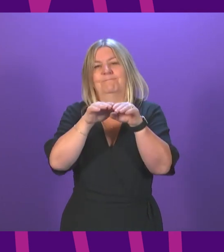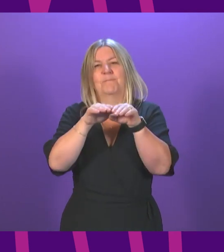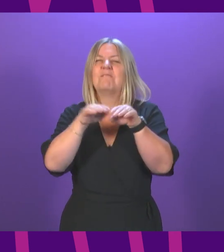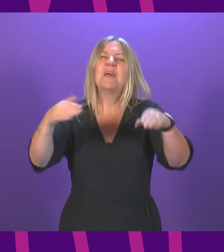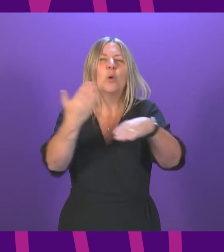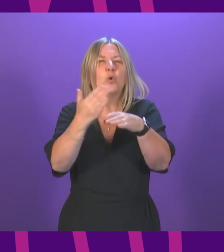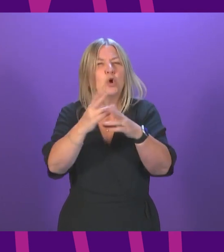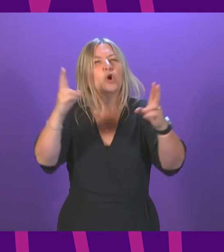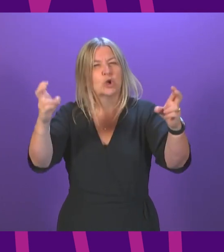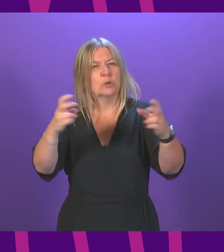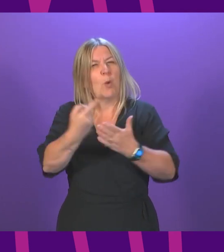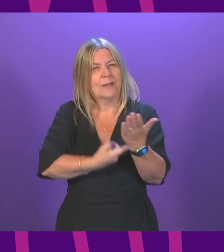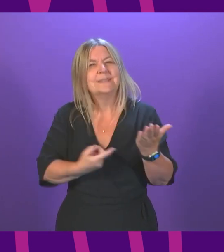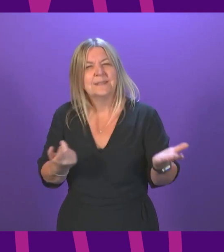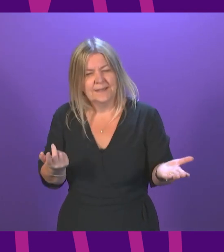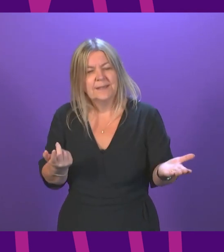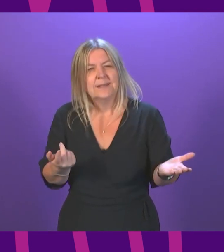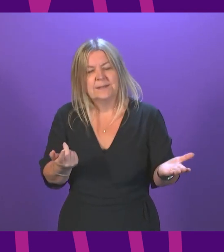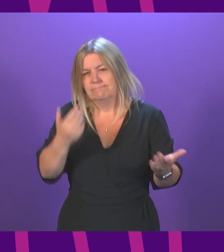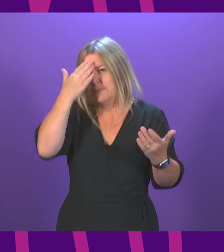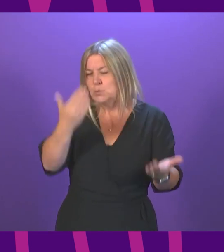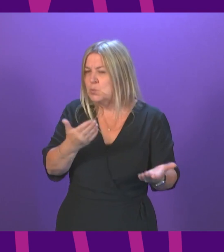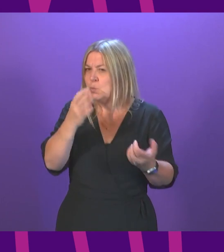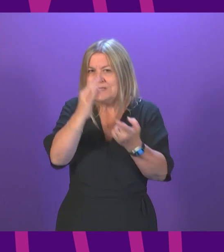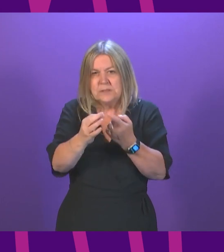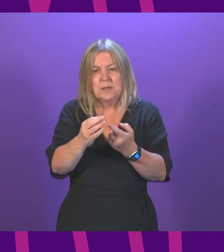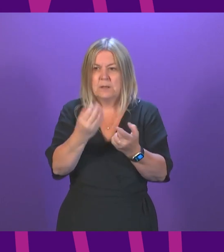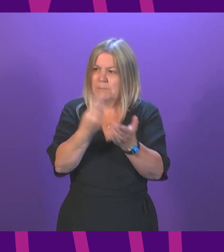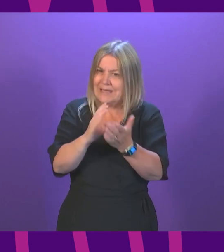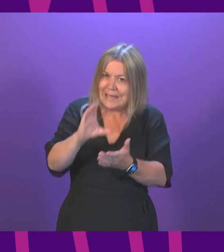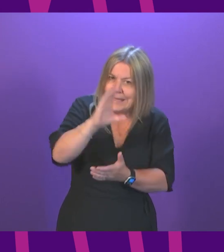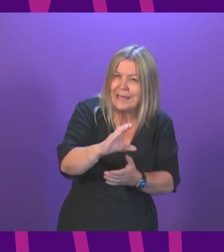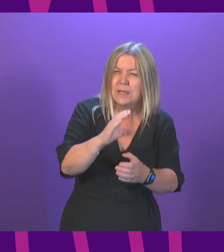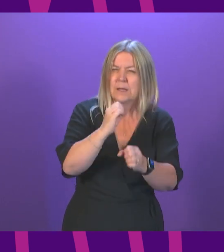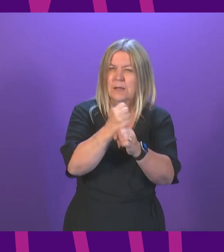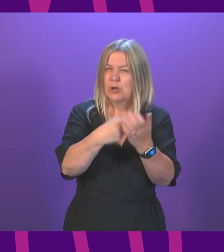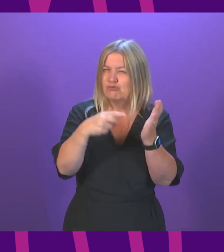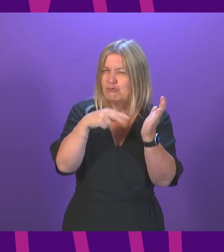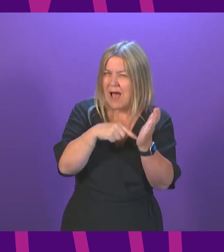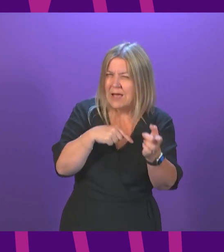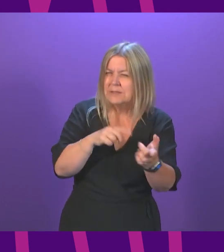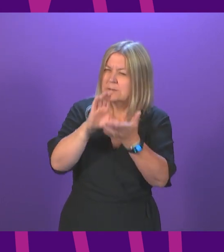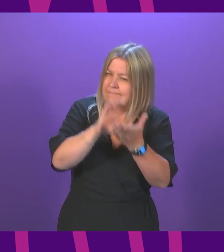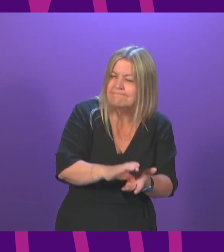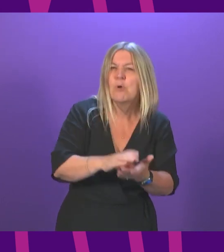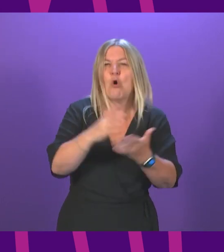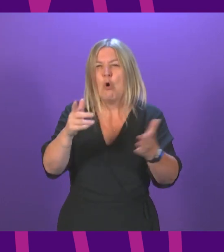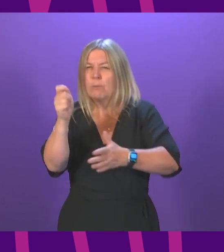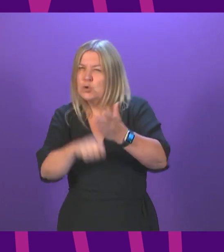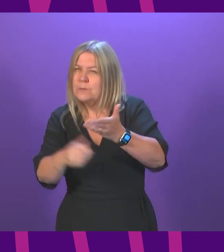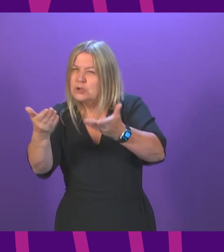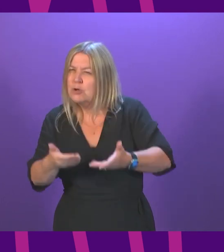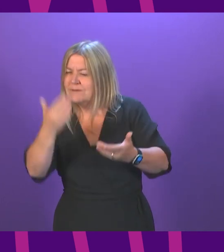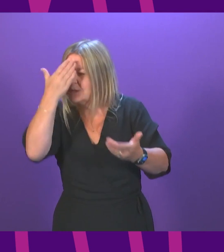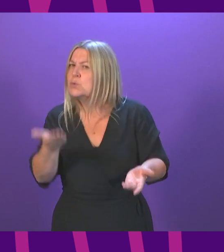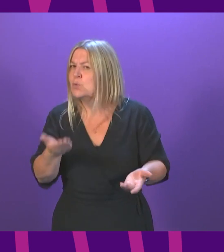not sure the detail of the financial support, whether it is a grant or perhaps procurement for services or something like that.